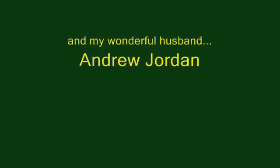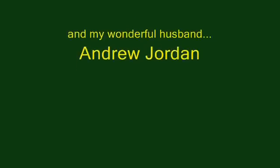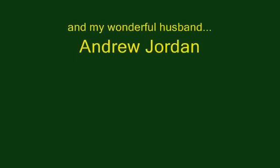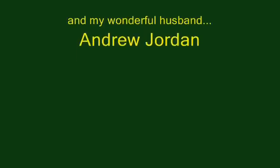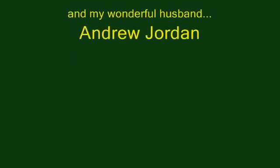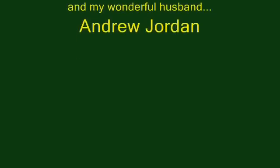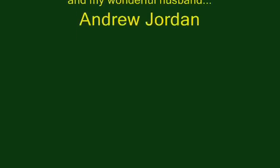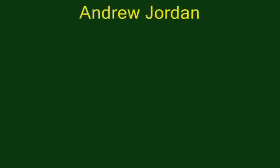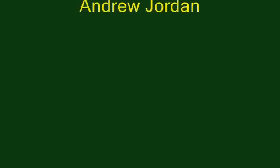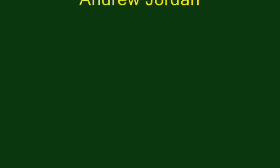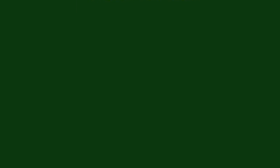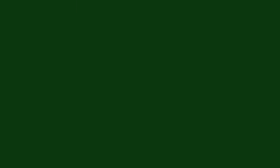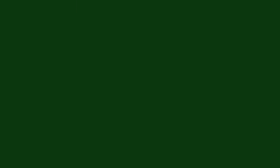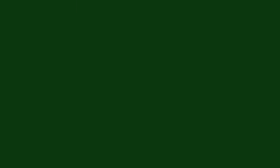and down. And you're very excited their lives. It can be committed to having degrees. You are